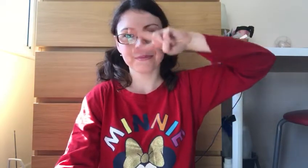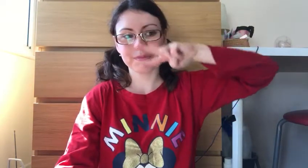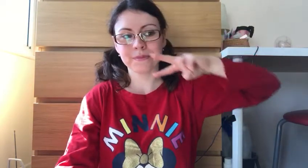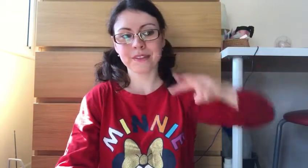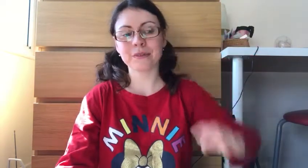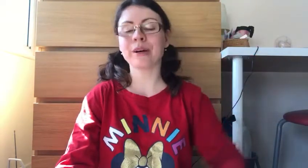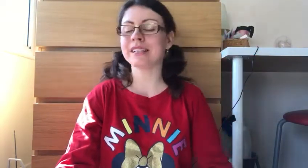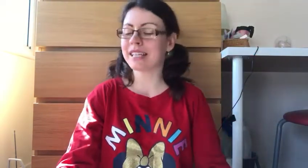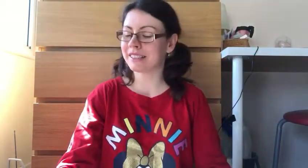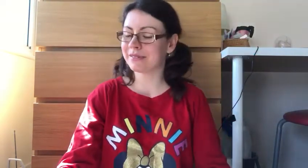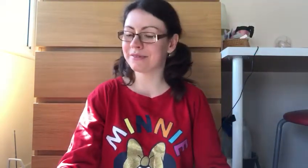Well done.